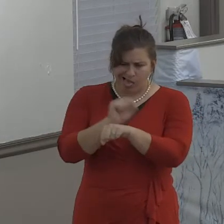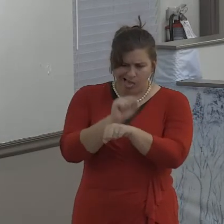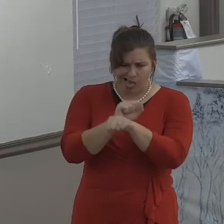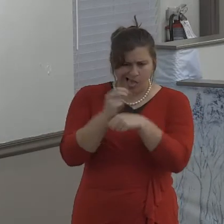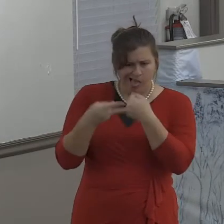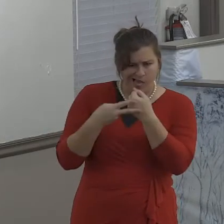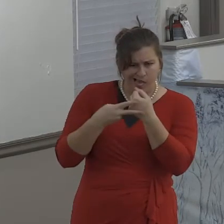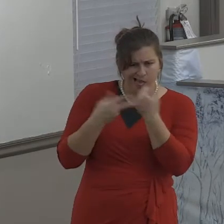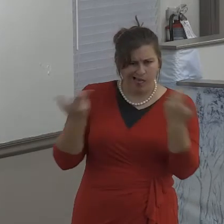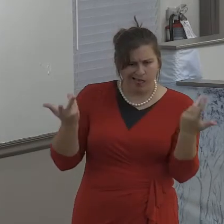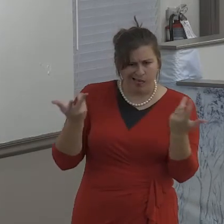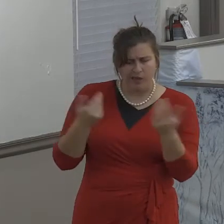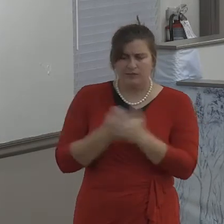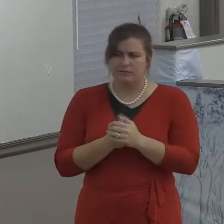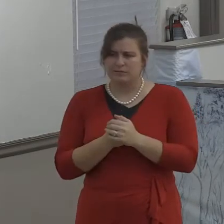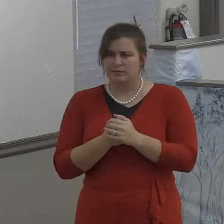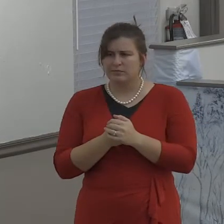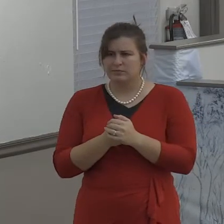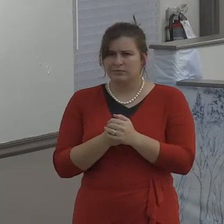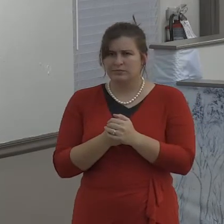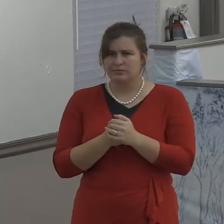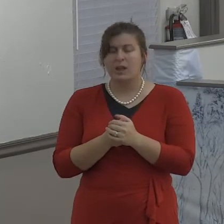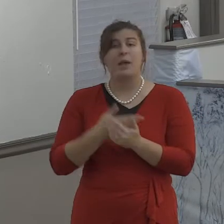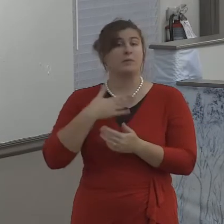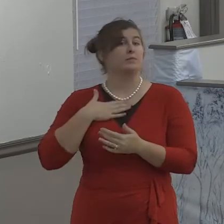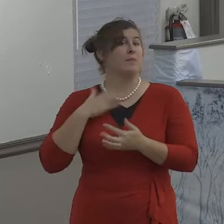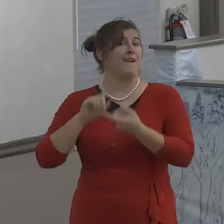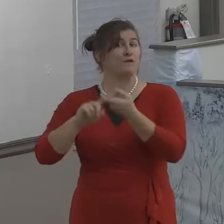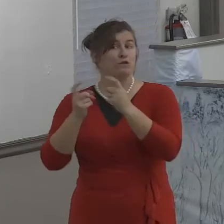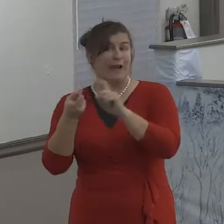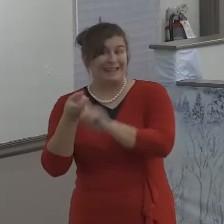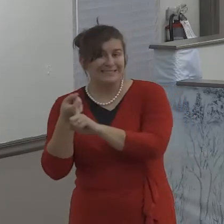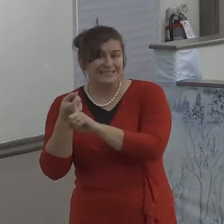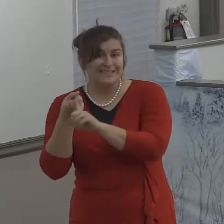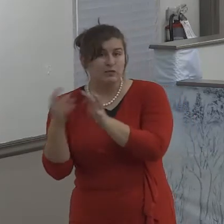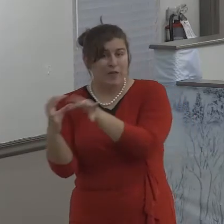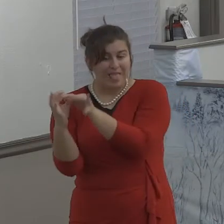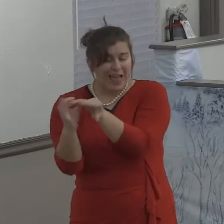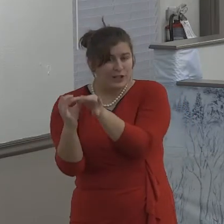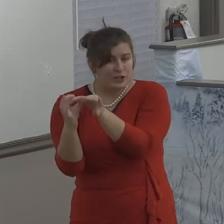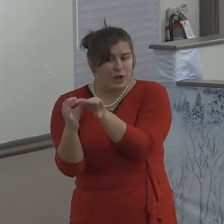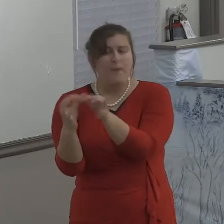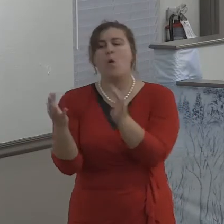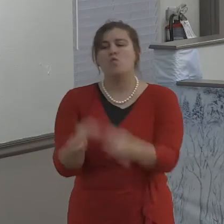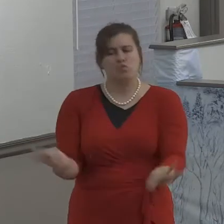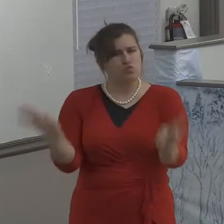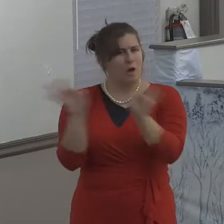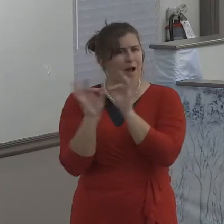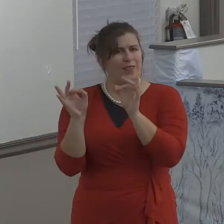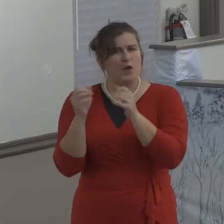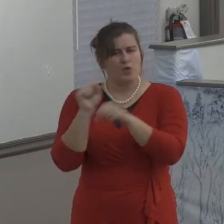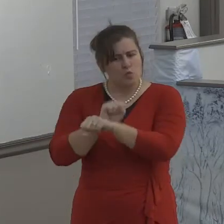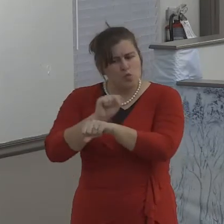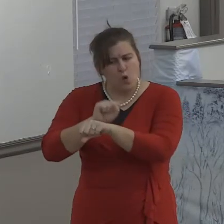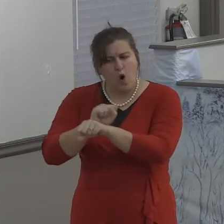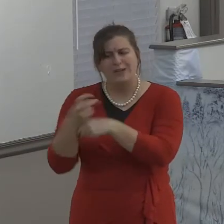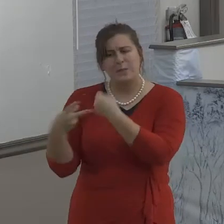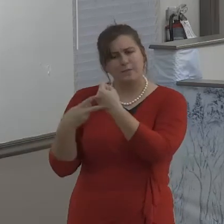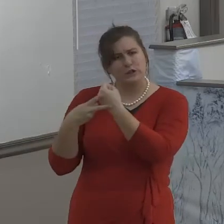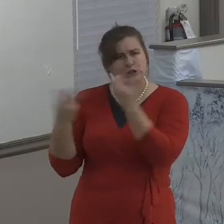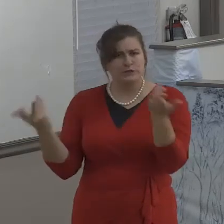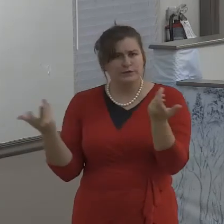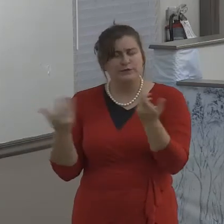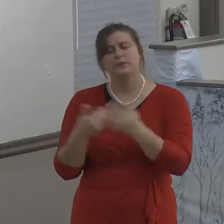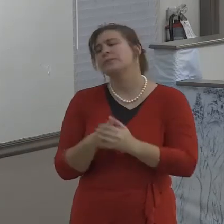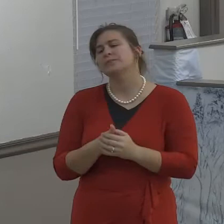would be doing it, and I wouldn't have any need of preaching it, but the truth of the matter is, is that these are, these things are